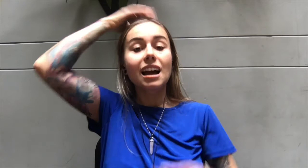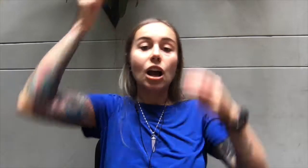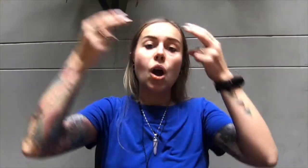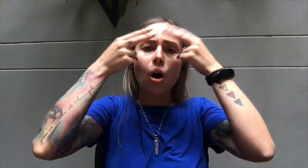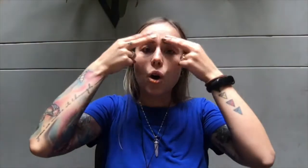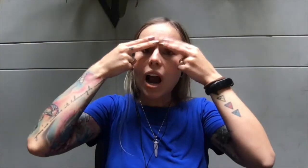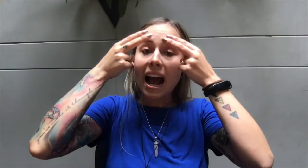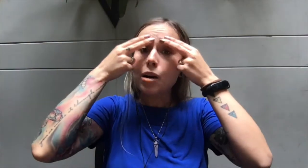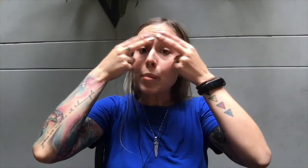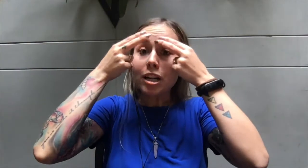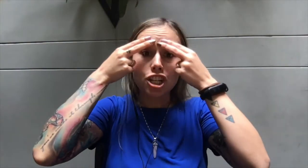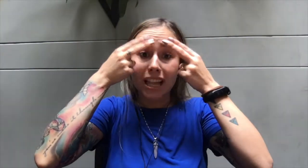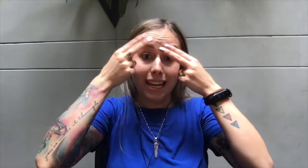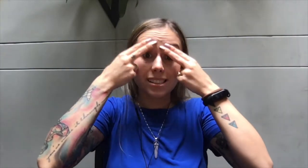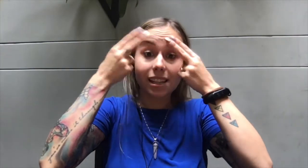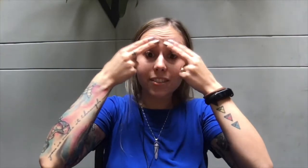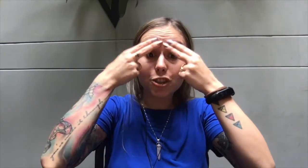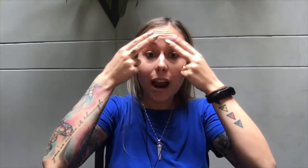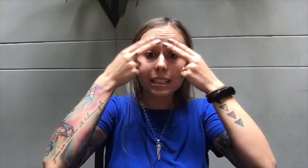Or how much clients they've attracted.